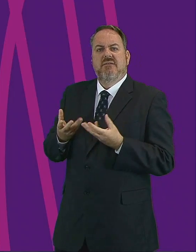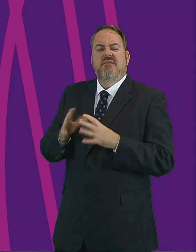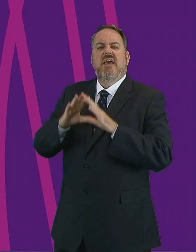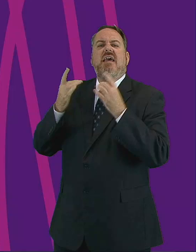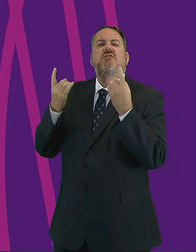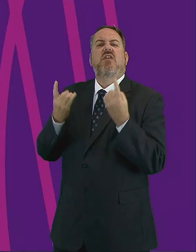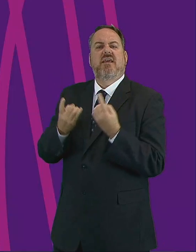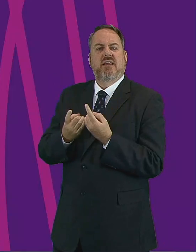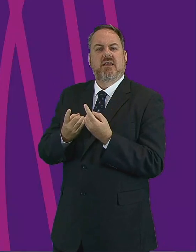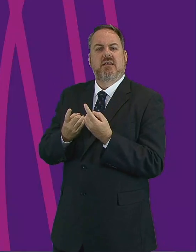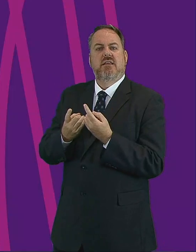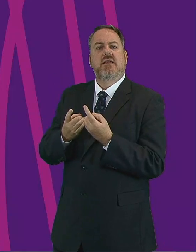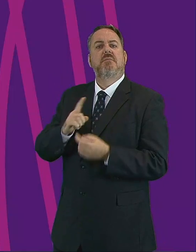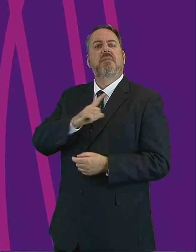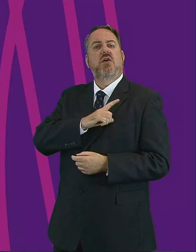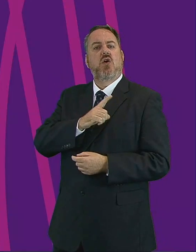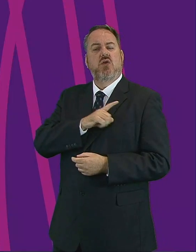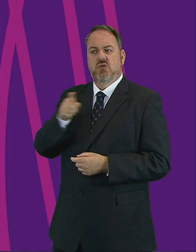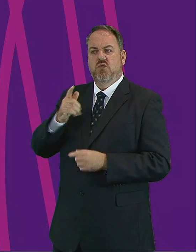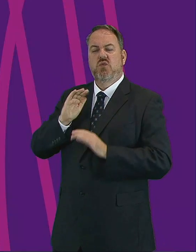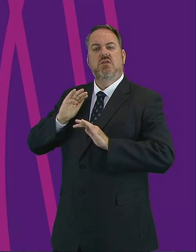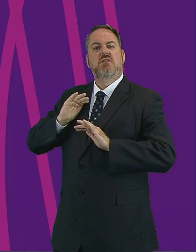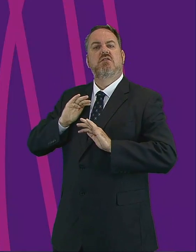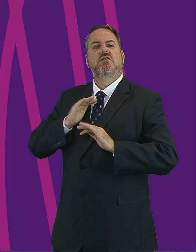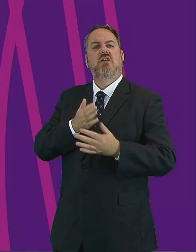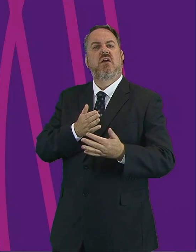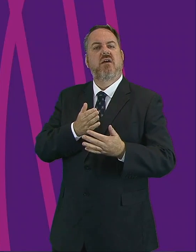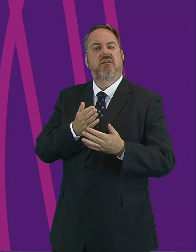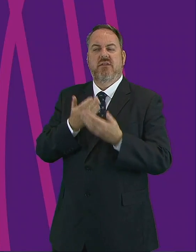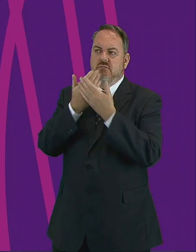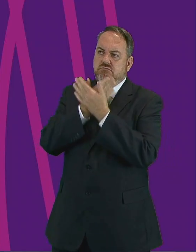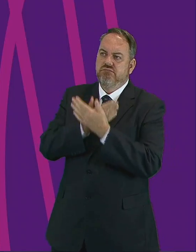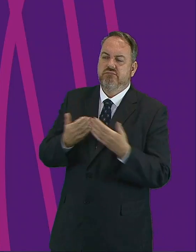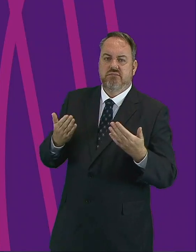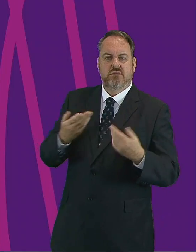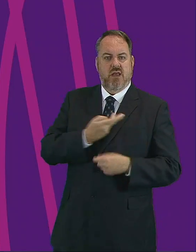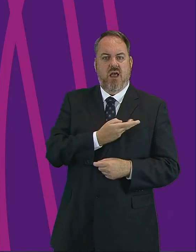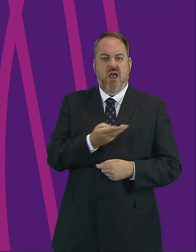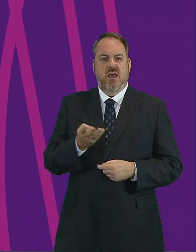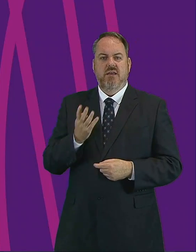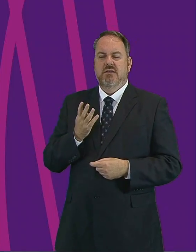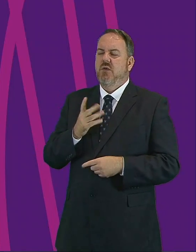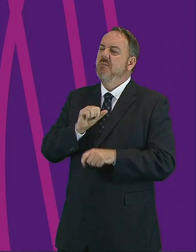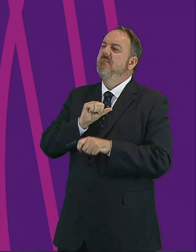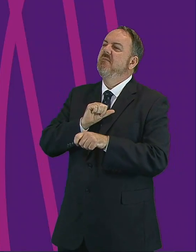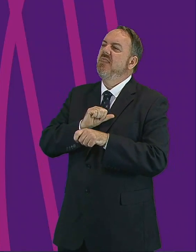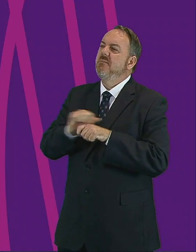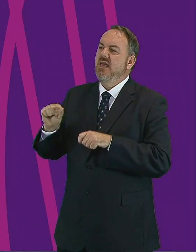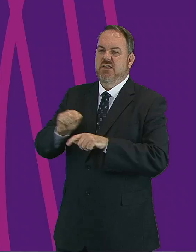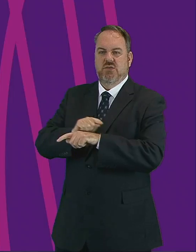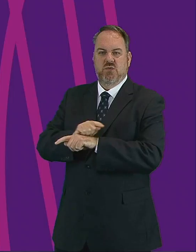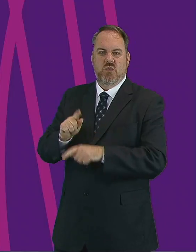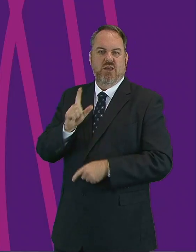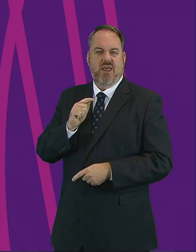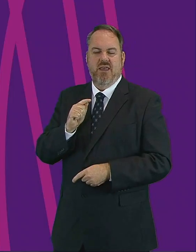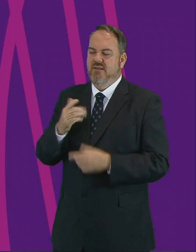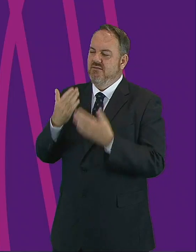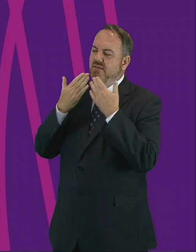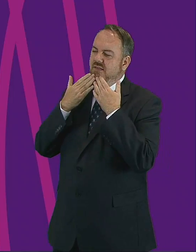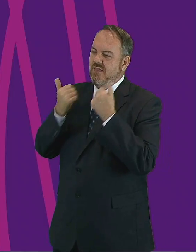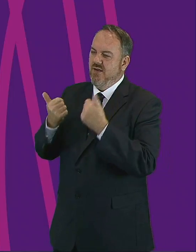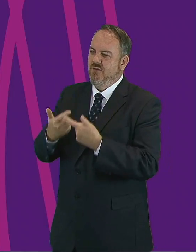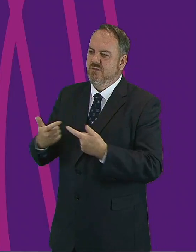service of others. So, be the best you can be. Thank you.